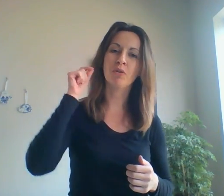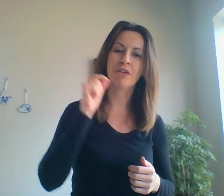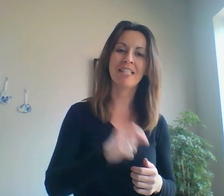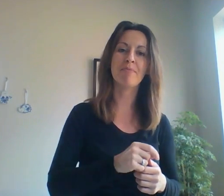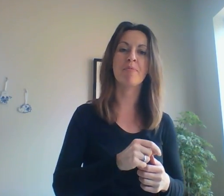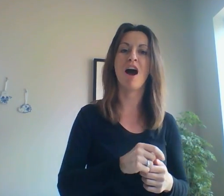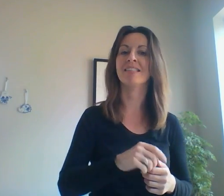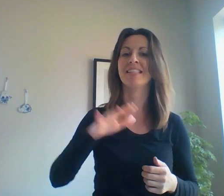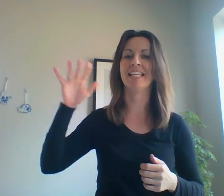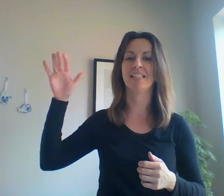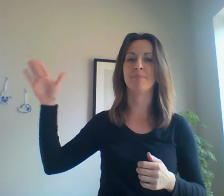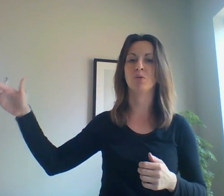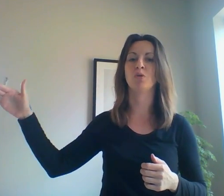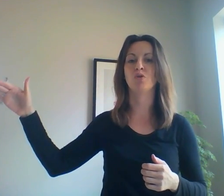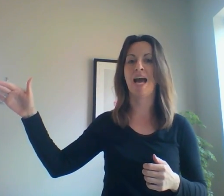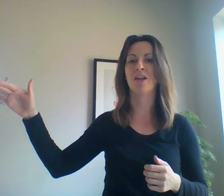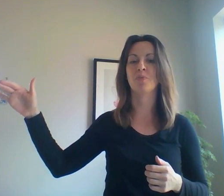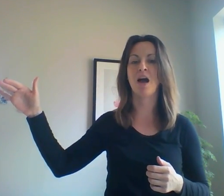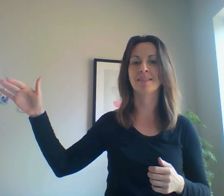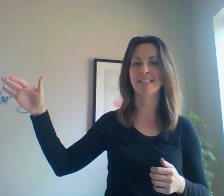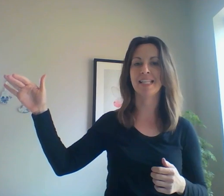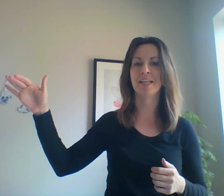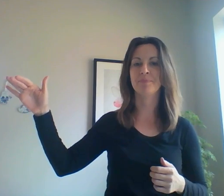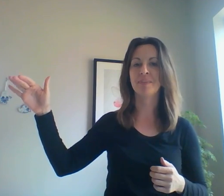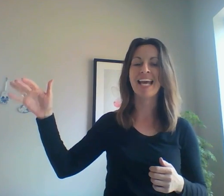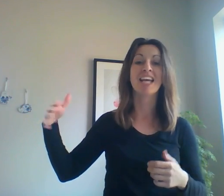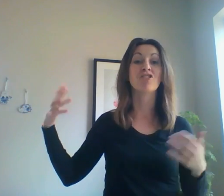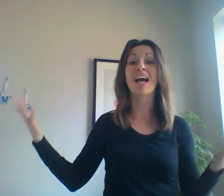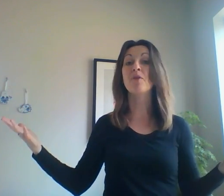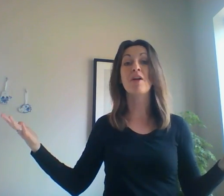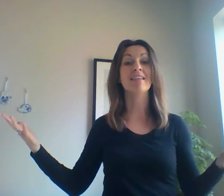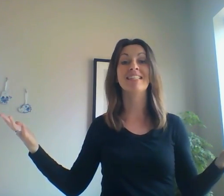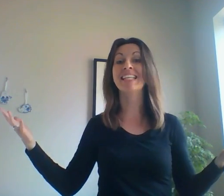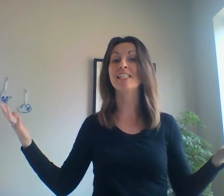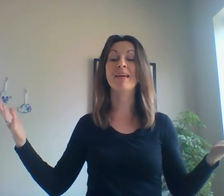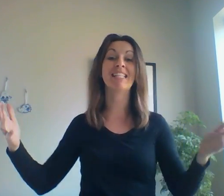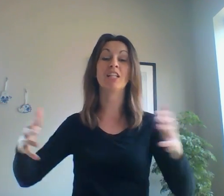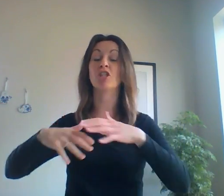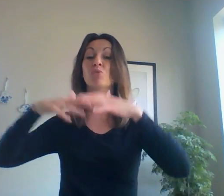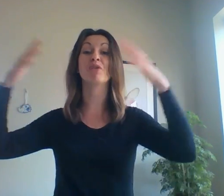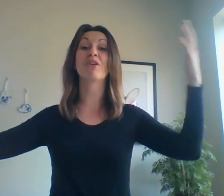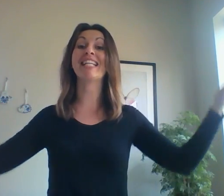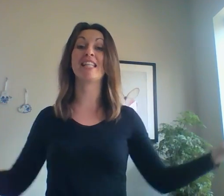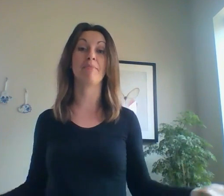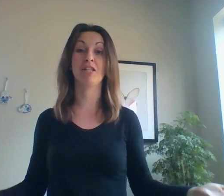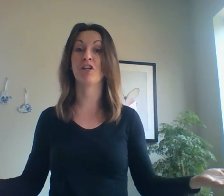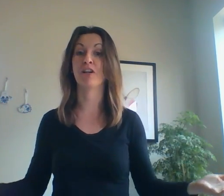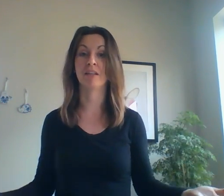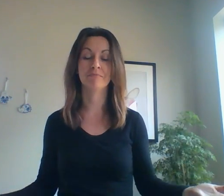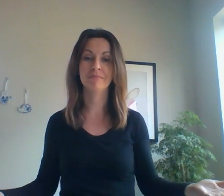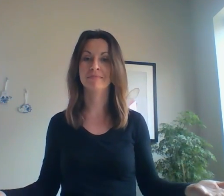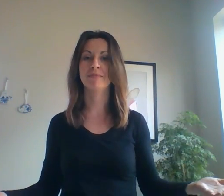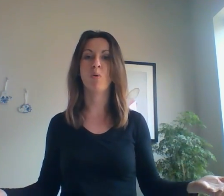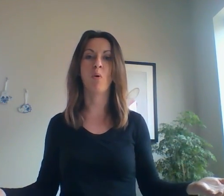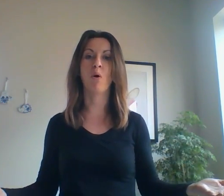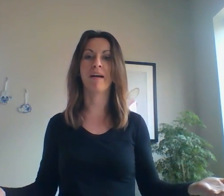for deep processing as opposed to shallow processing. Shallow processing is basically just rereading the material or